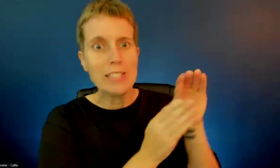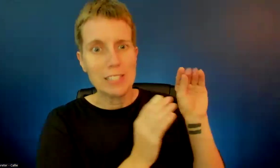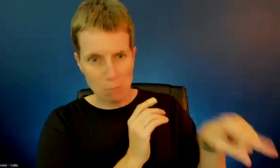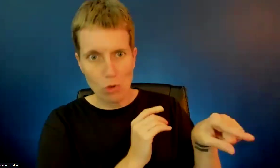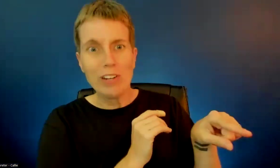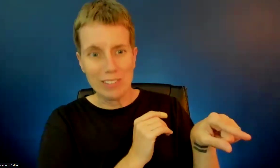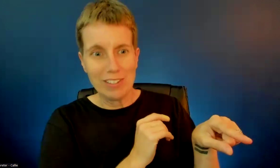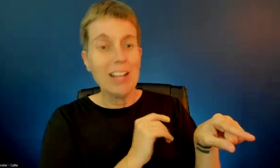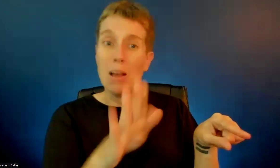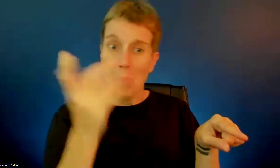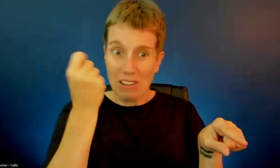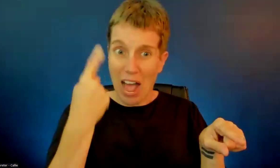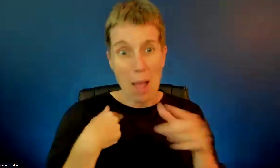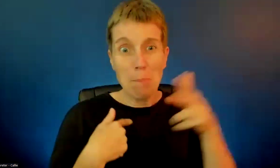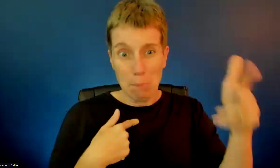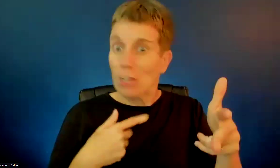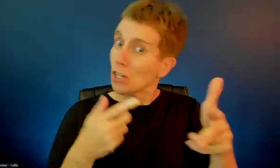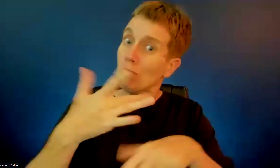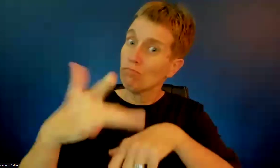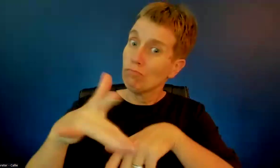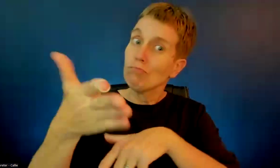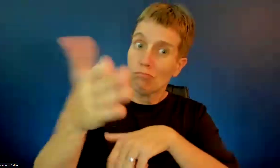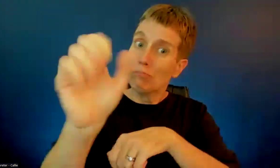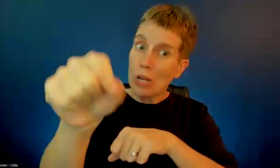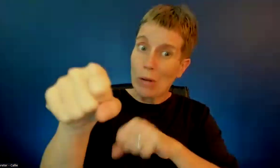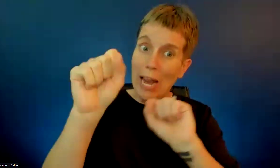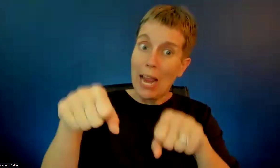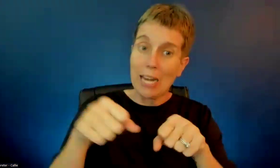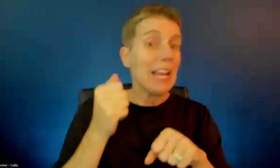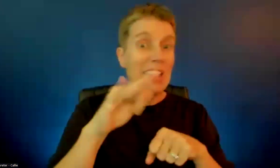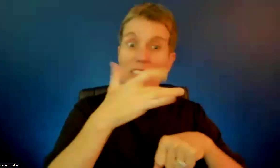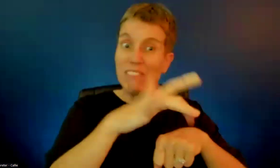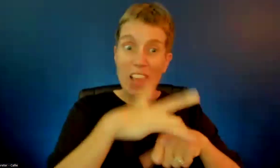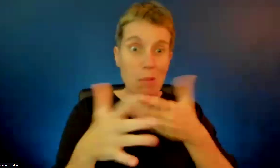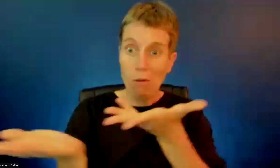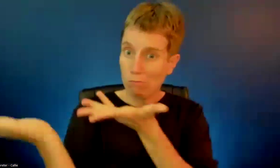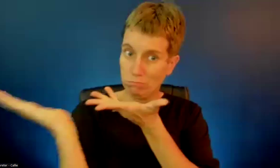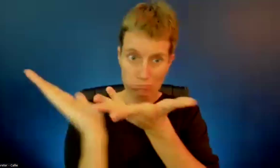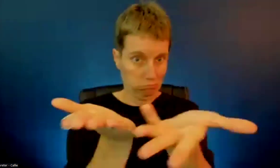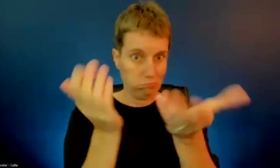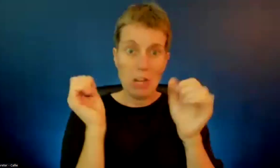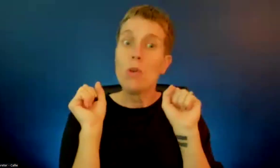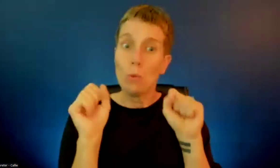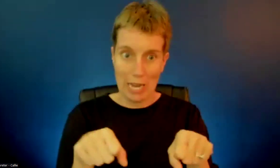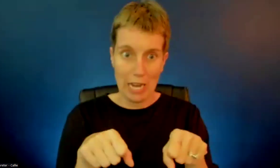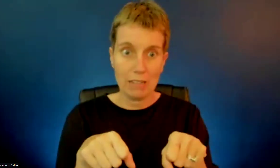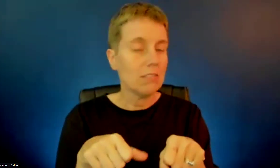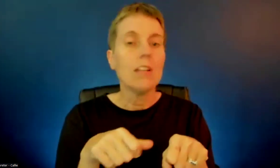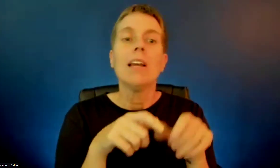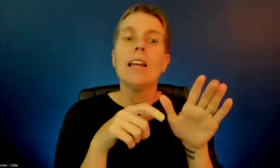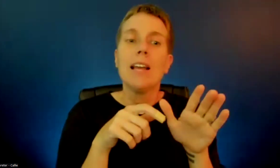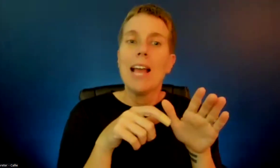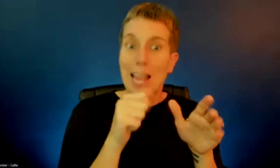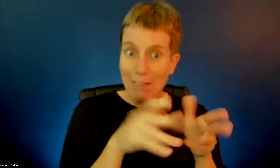extremely convenient for me to be right there. If it's open, you can use it. And everybody who requests